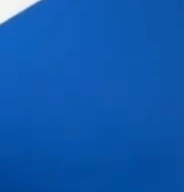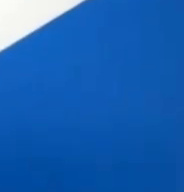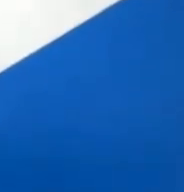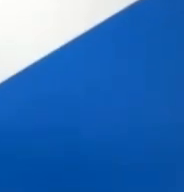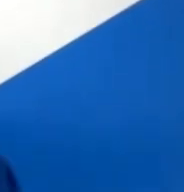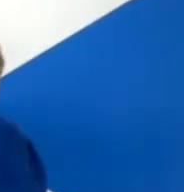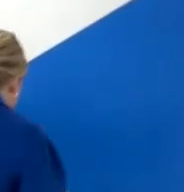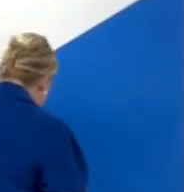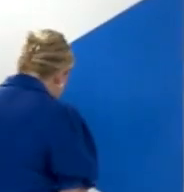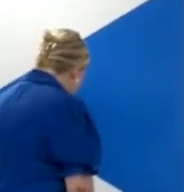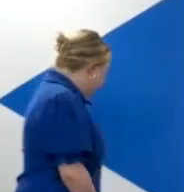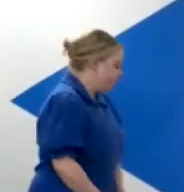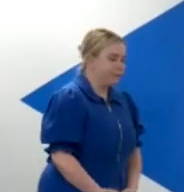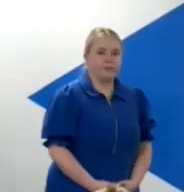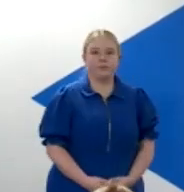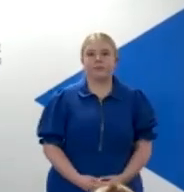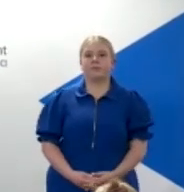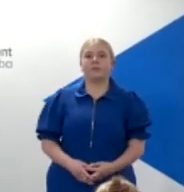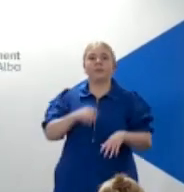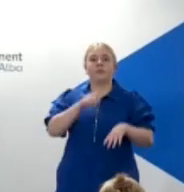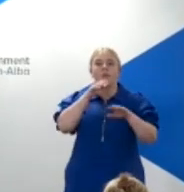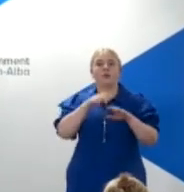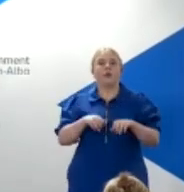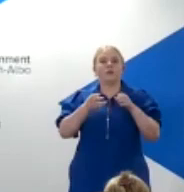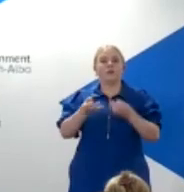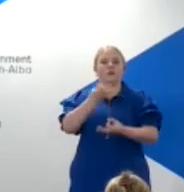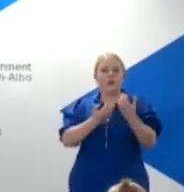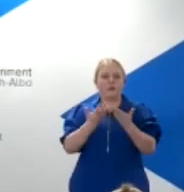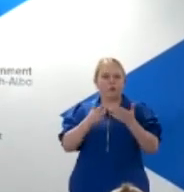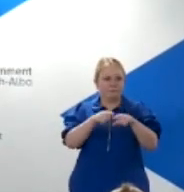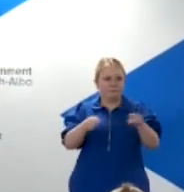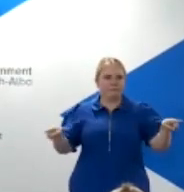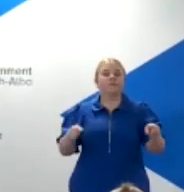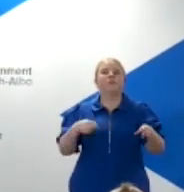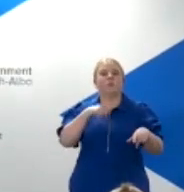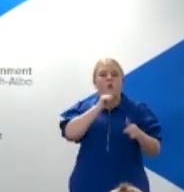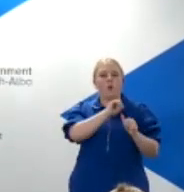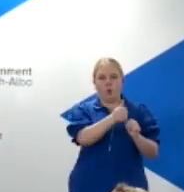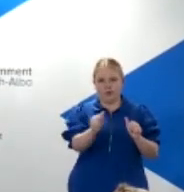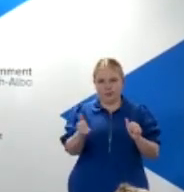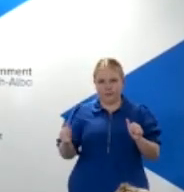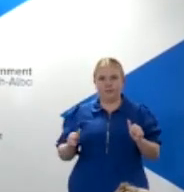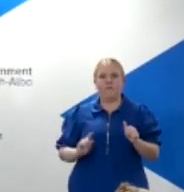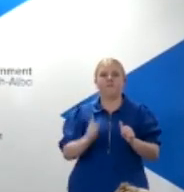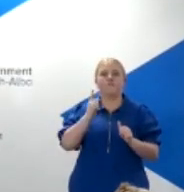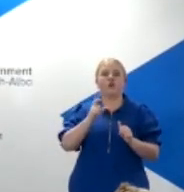an order in which we will go with and we'll dig that out if I may. And we'll go to Colin Mackay first at STD.